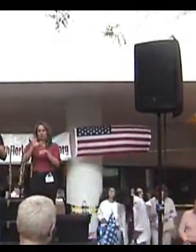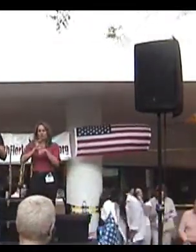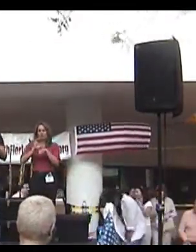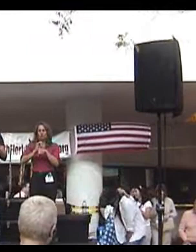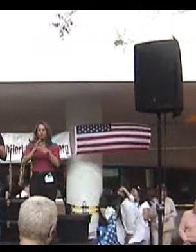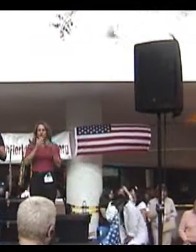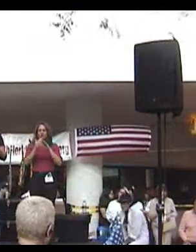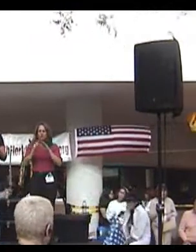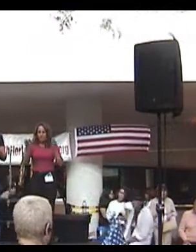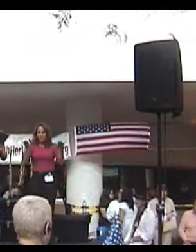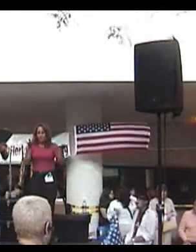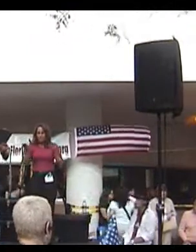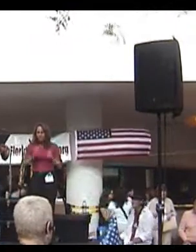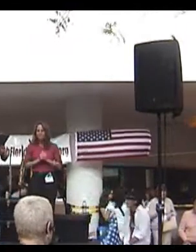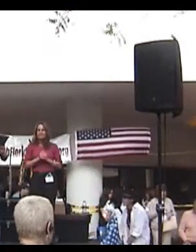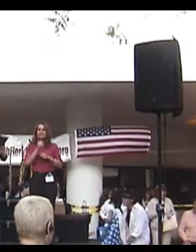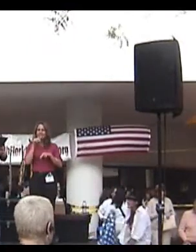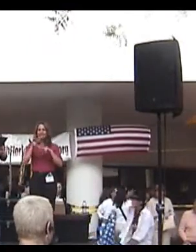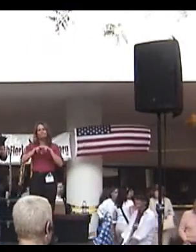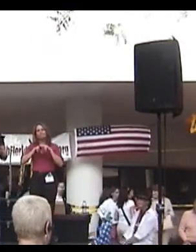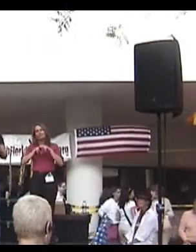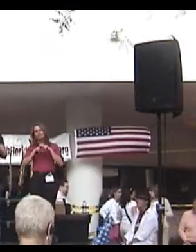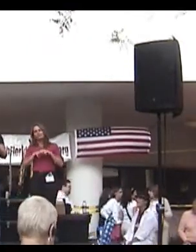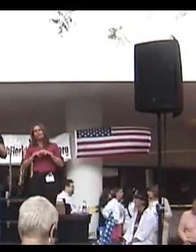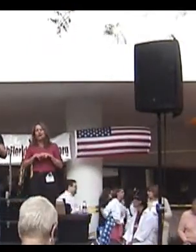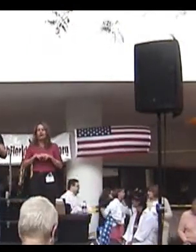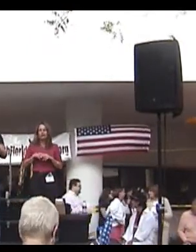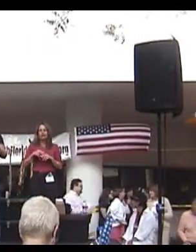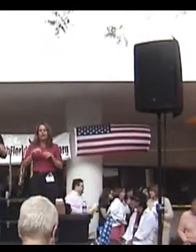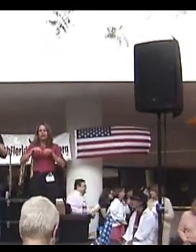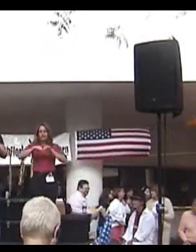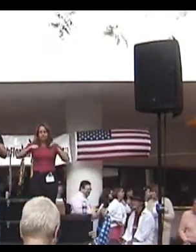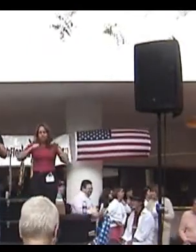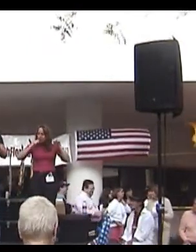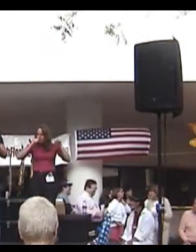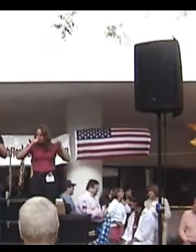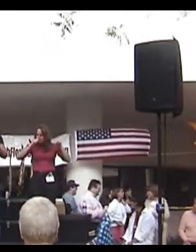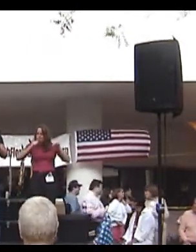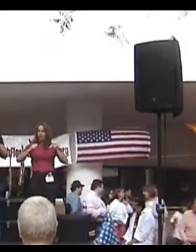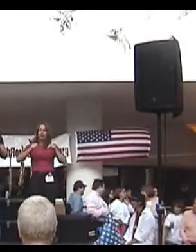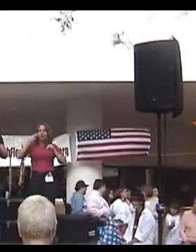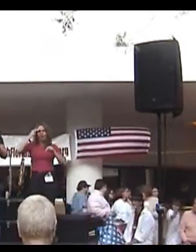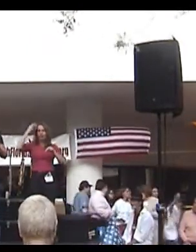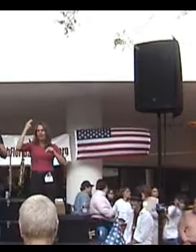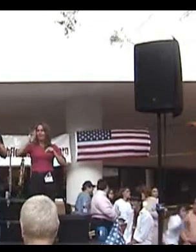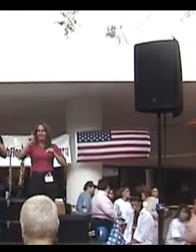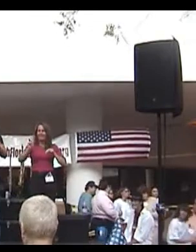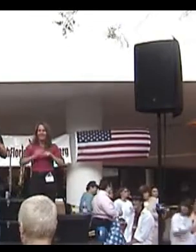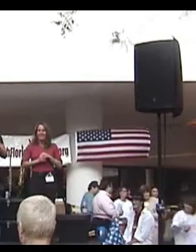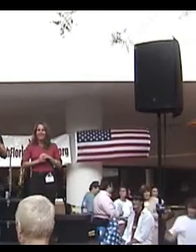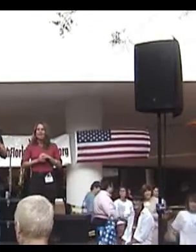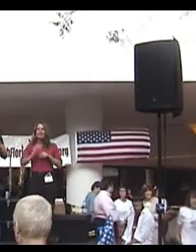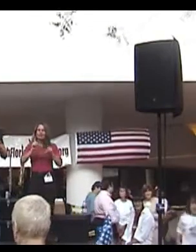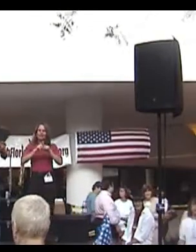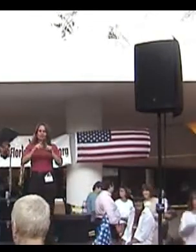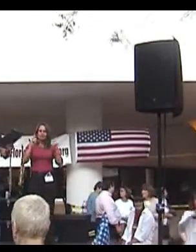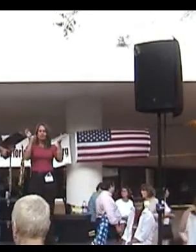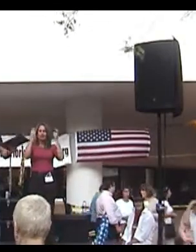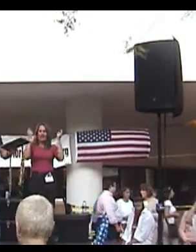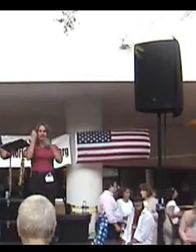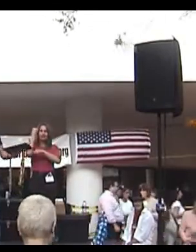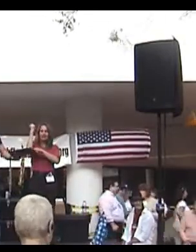does community service. He's not sitting around sniffing magic markers. He goes to rallies and protests.